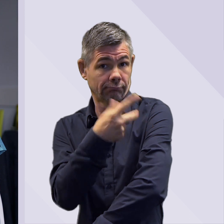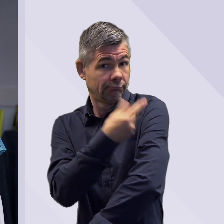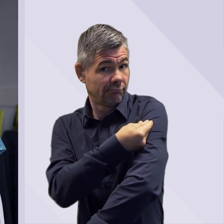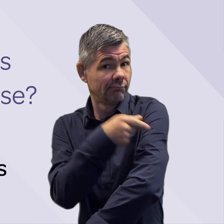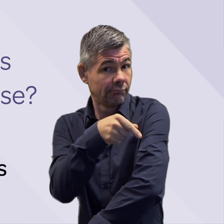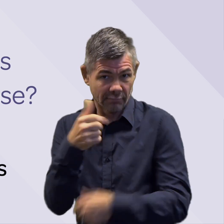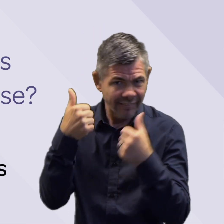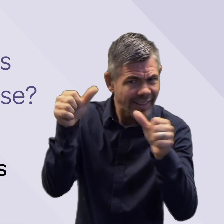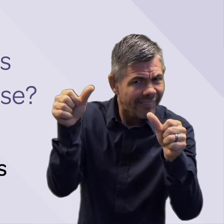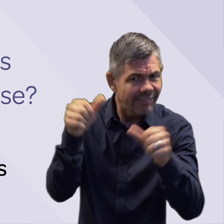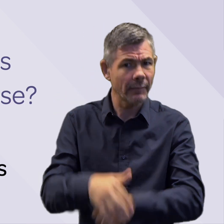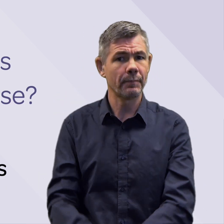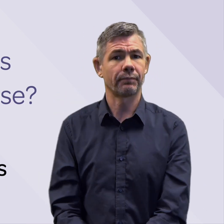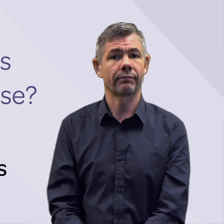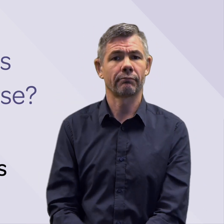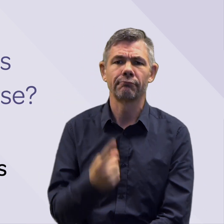Omicron.